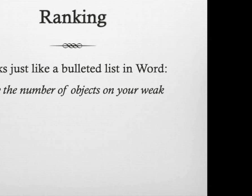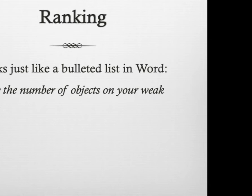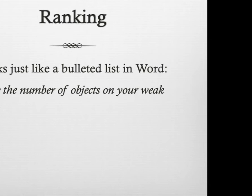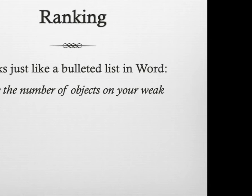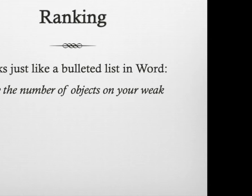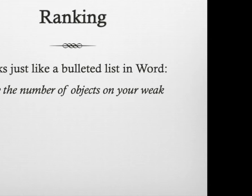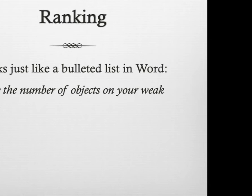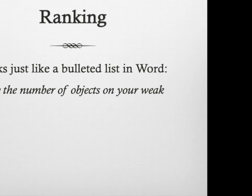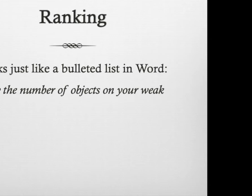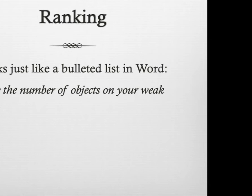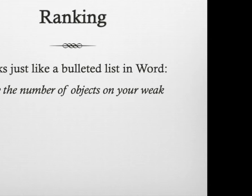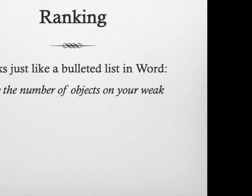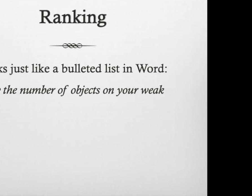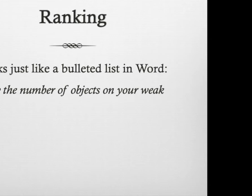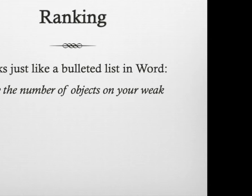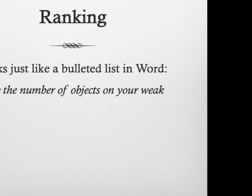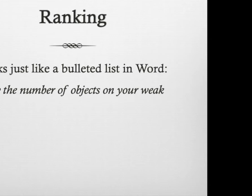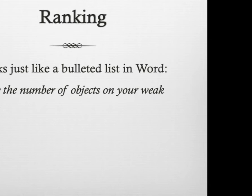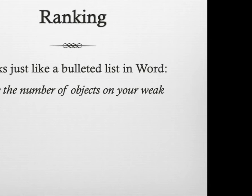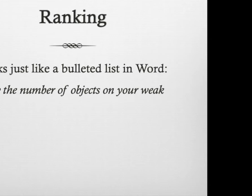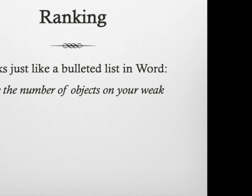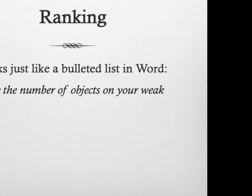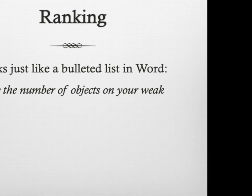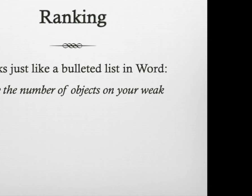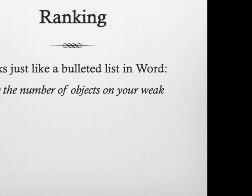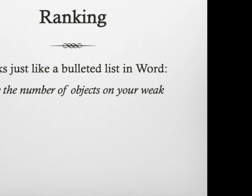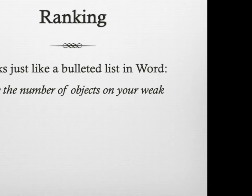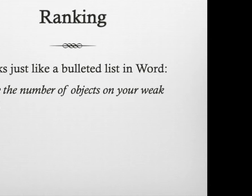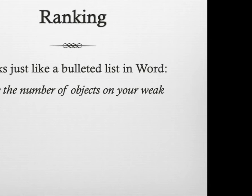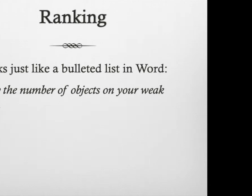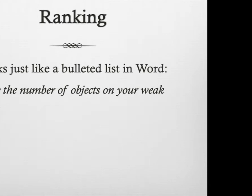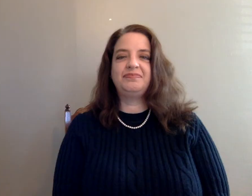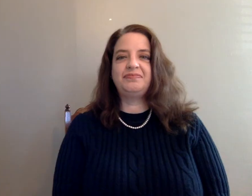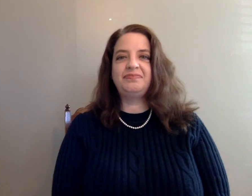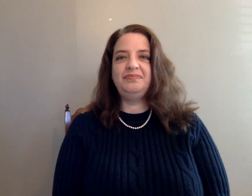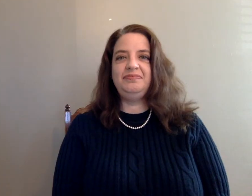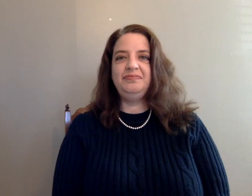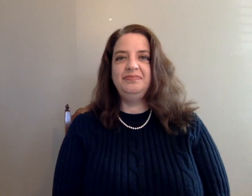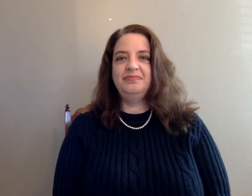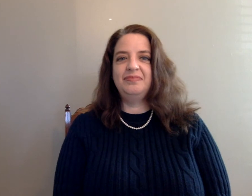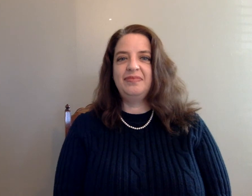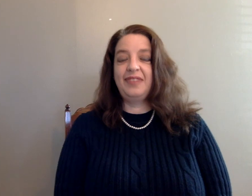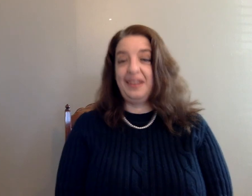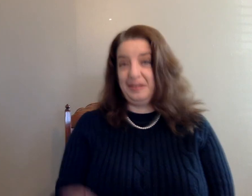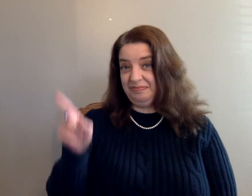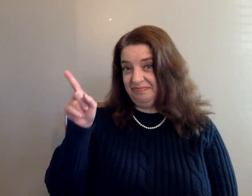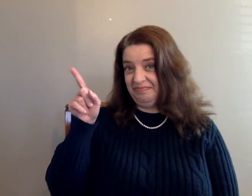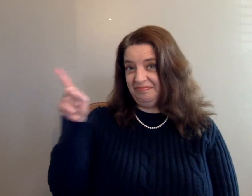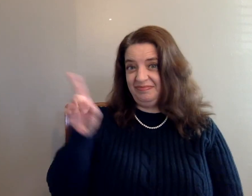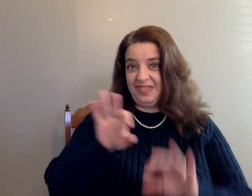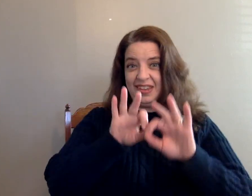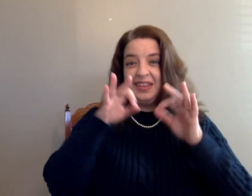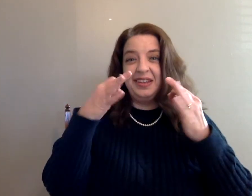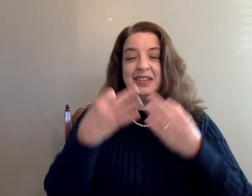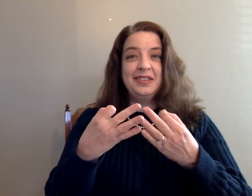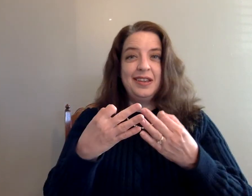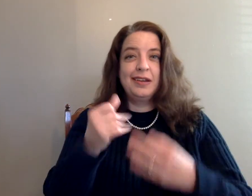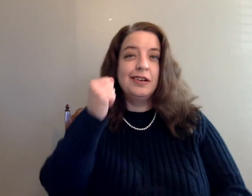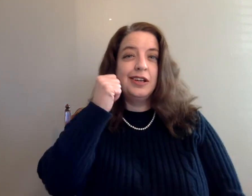objects on your weak hand. Watch as I sign about those three sisters again. And notice when I sign